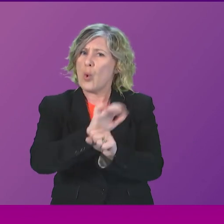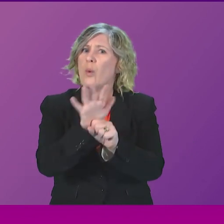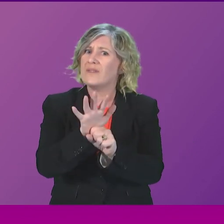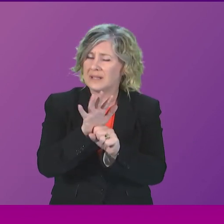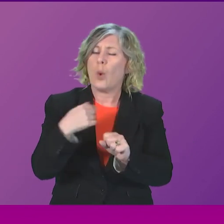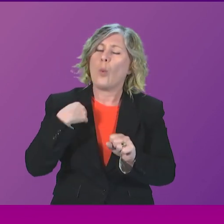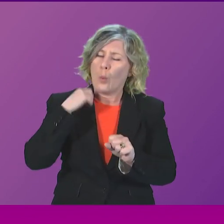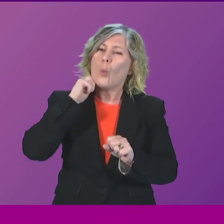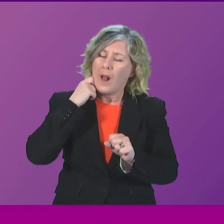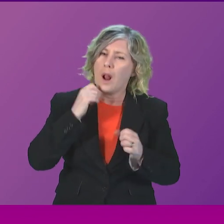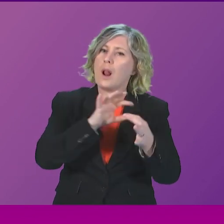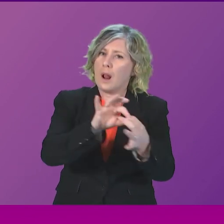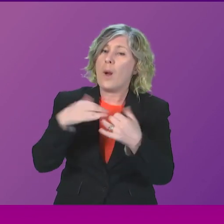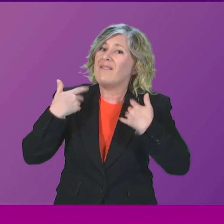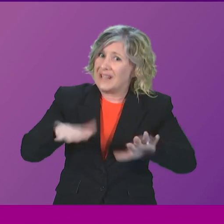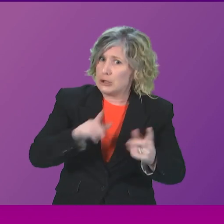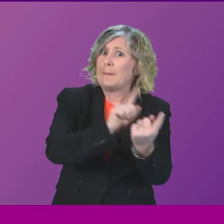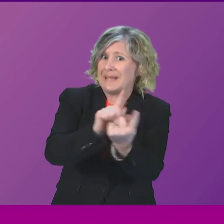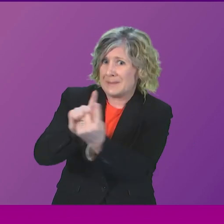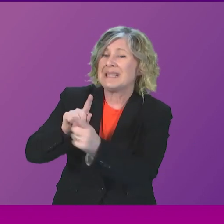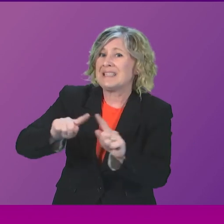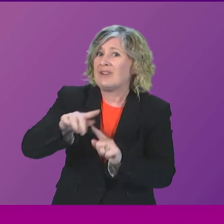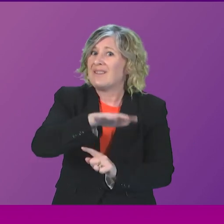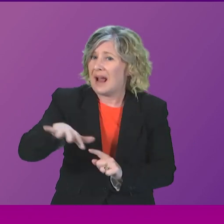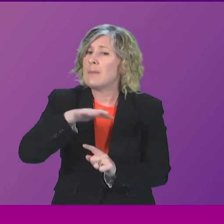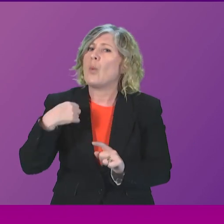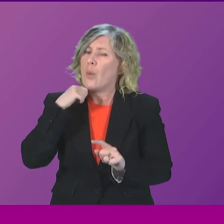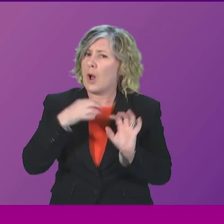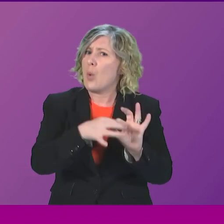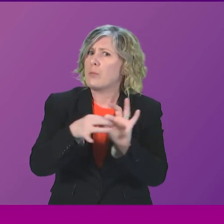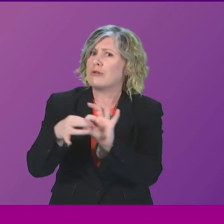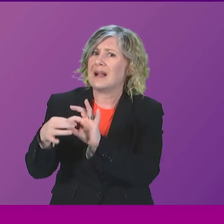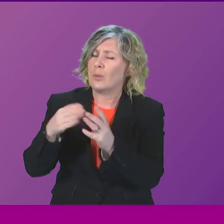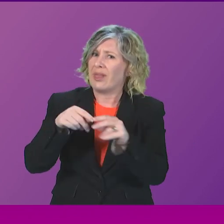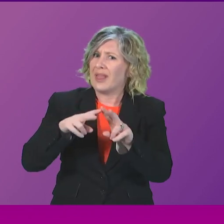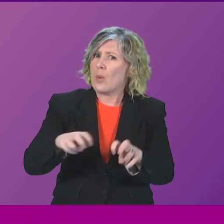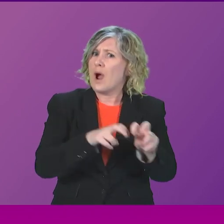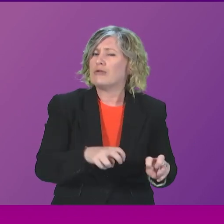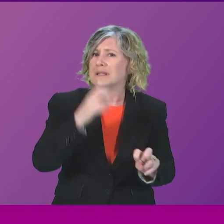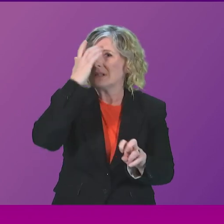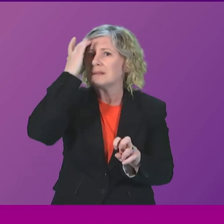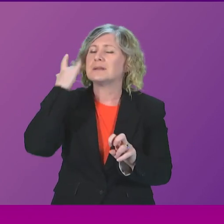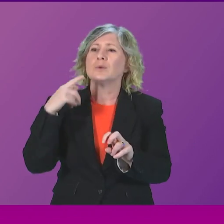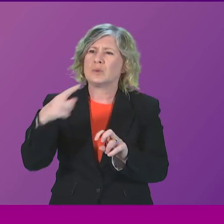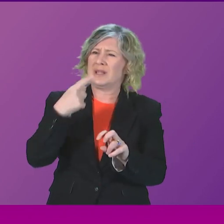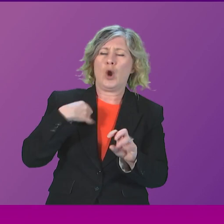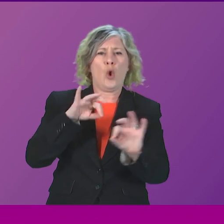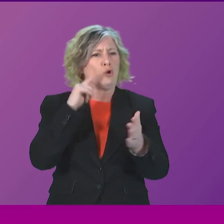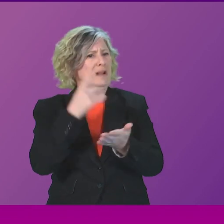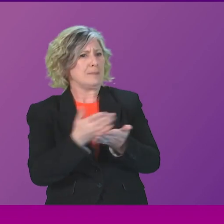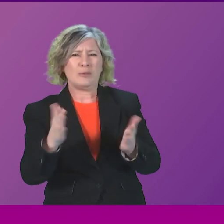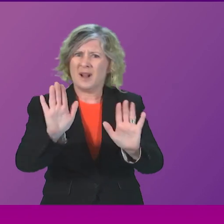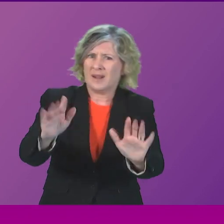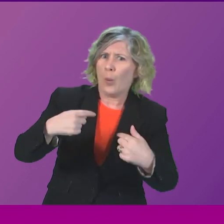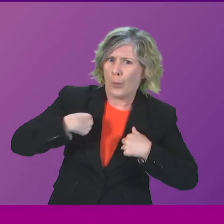will cooperate fully with that inquiry. Anasawa suggests that we are not transparent. would remind him it is this government who instructed